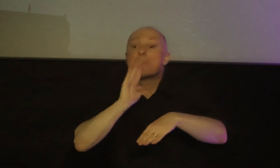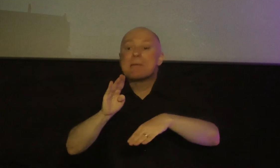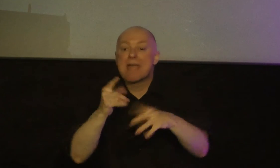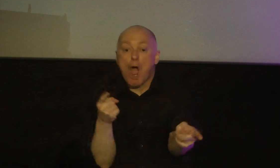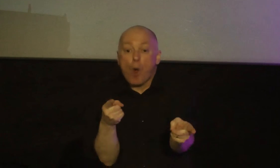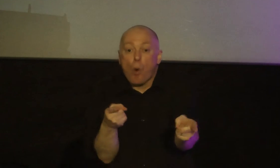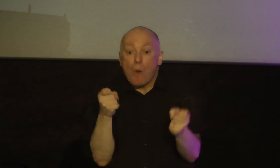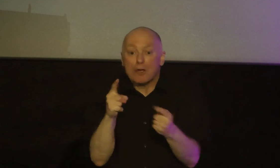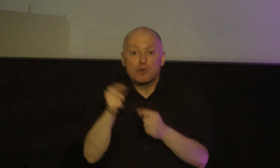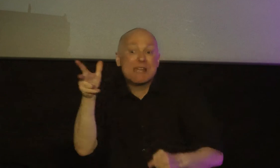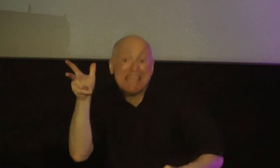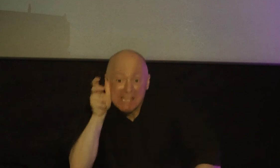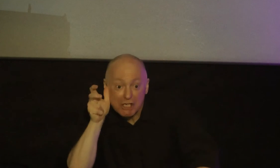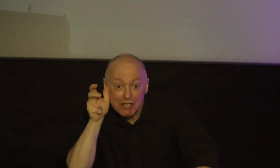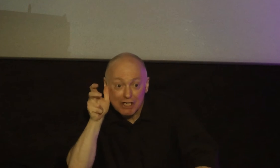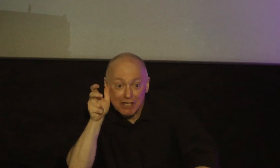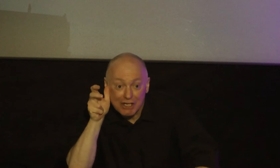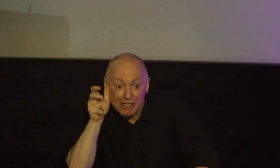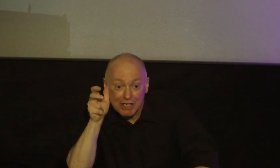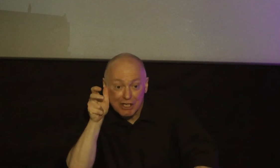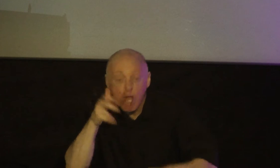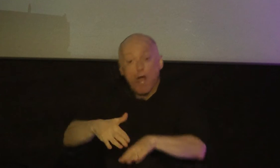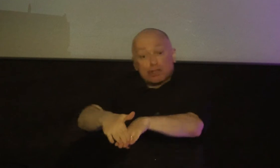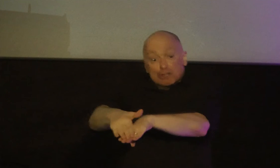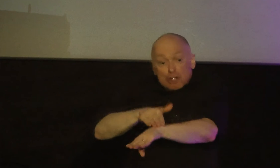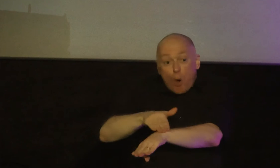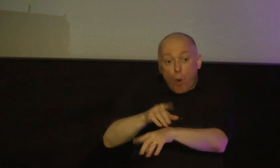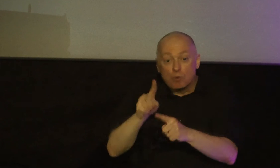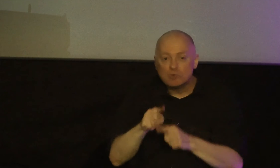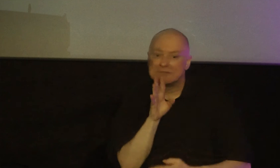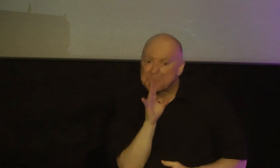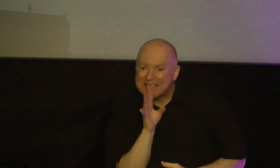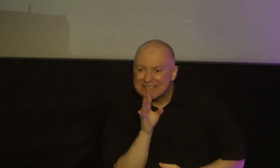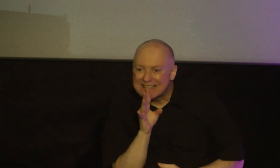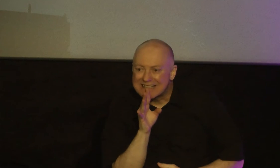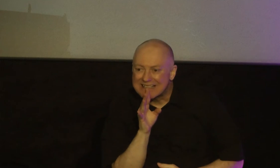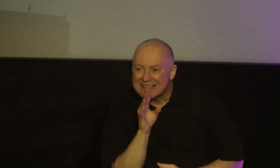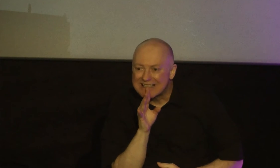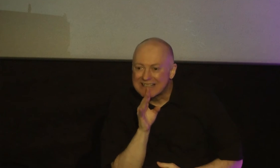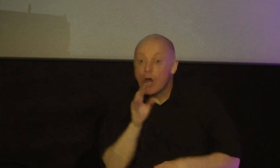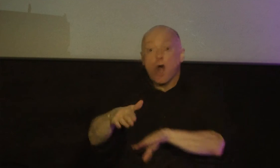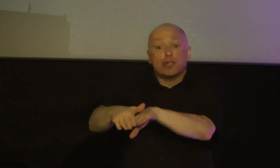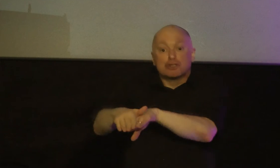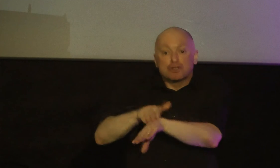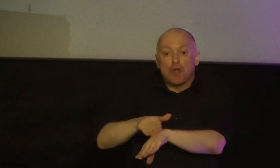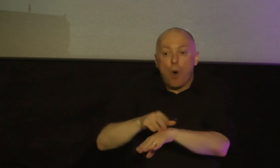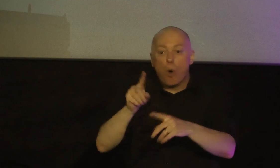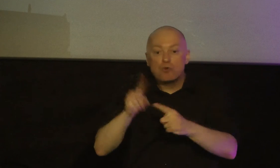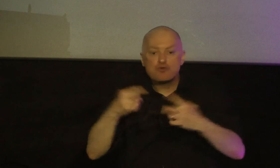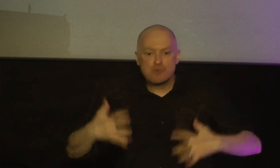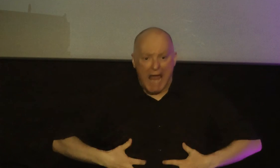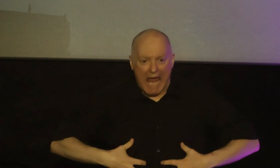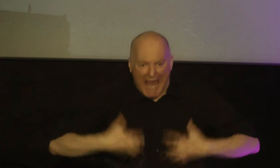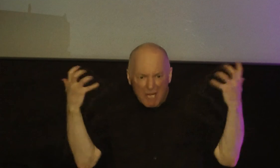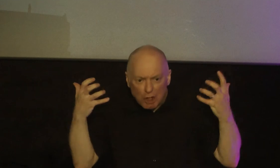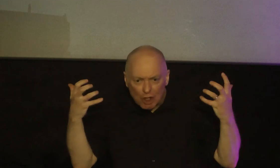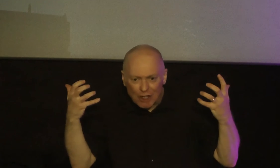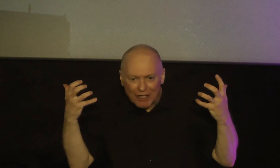to hear slow to speak slow to to anger verse